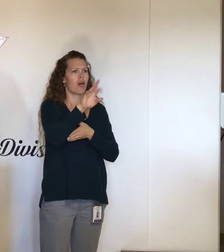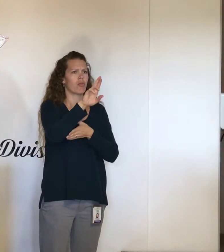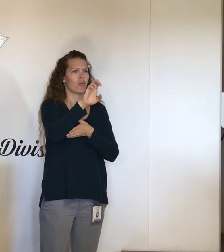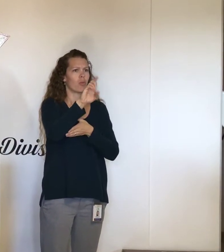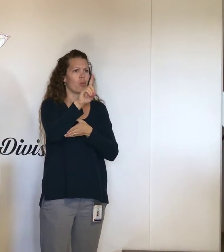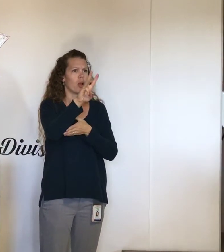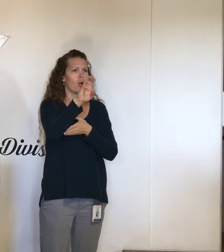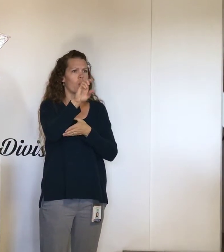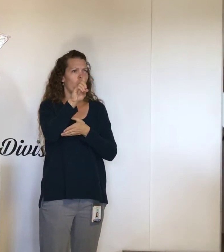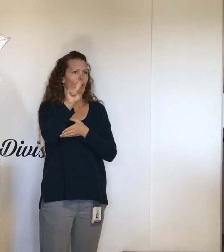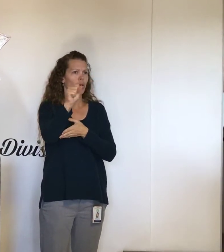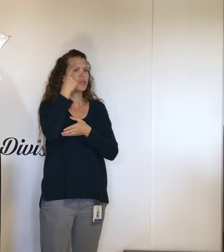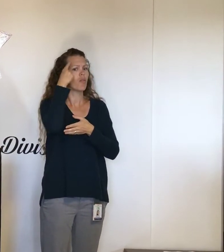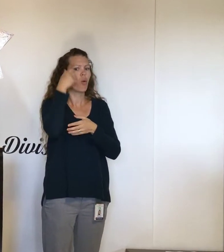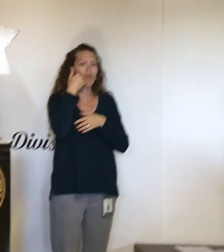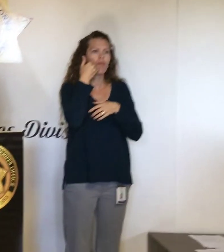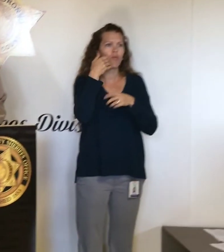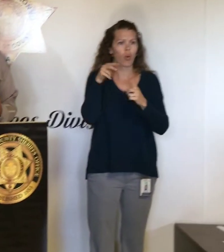to charge a cell phone.